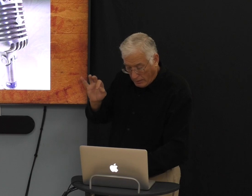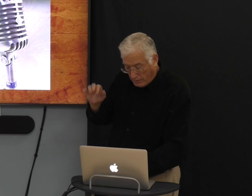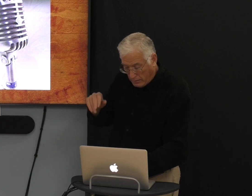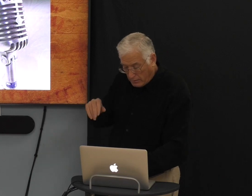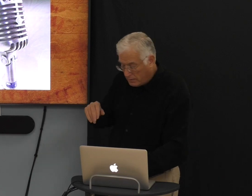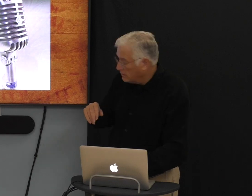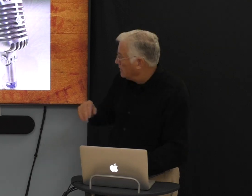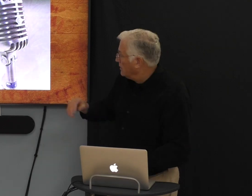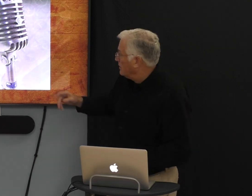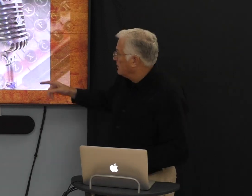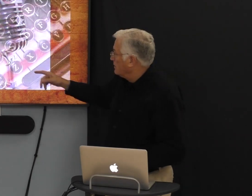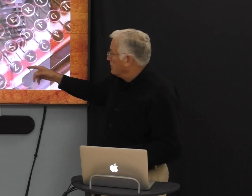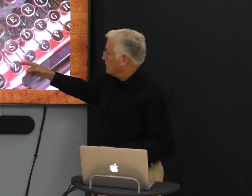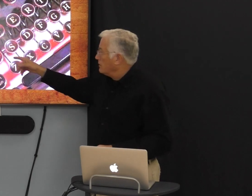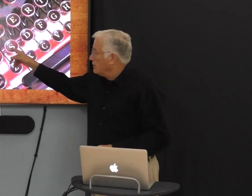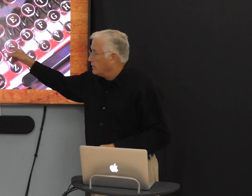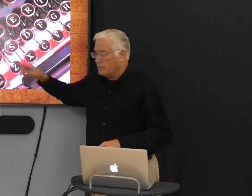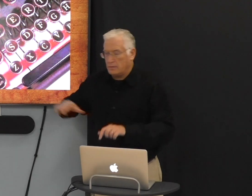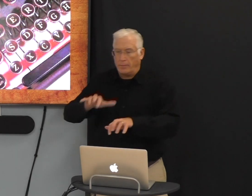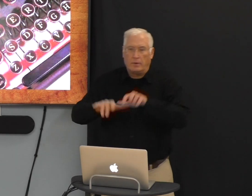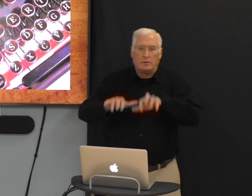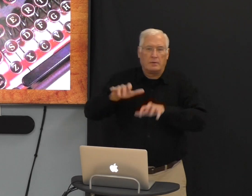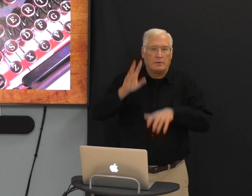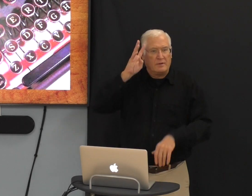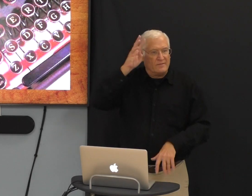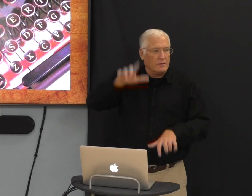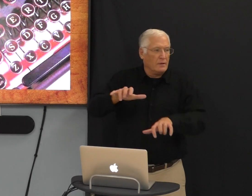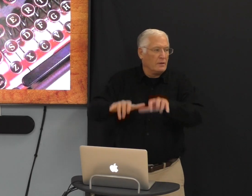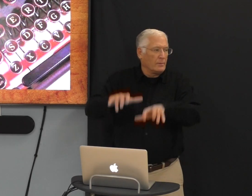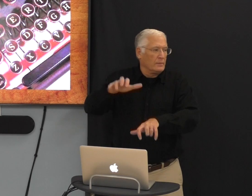In 1829, the typewriter was invented.